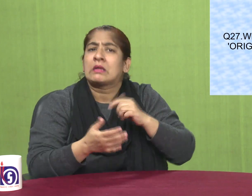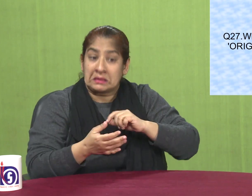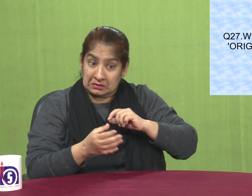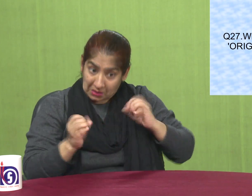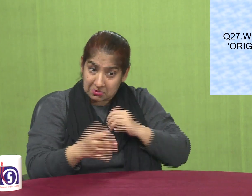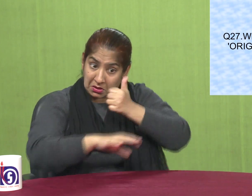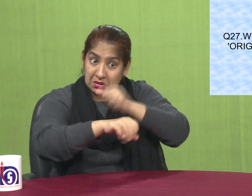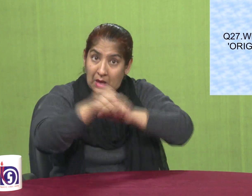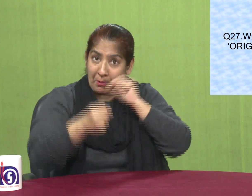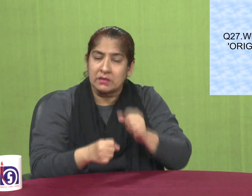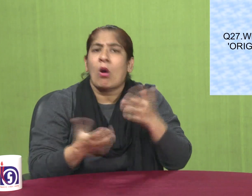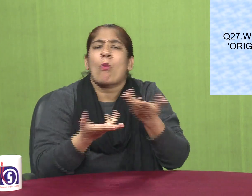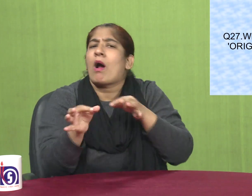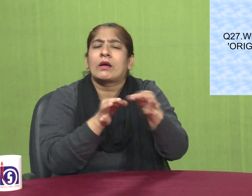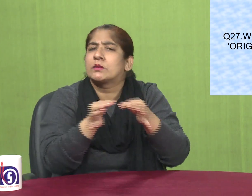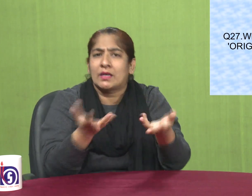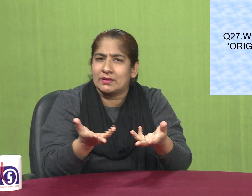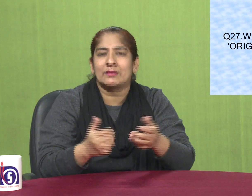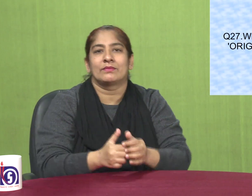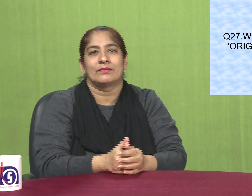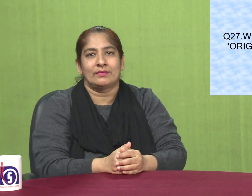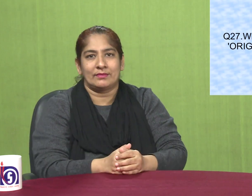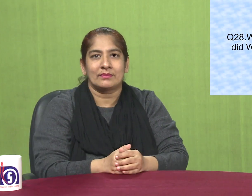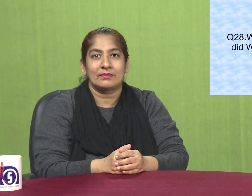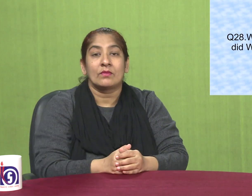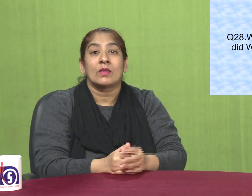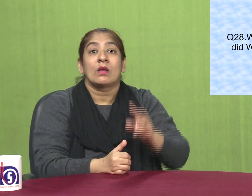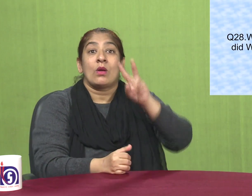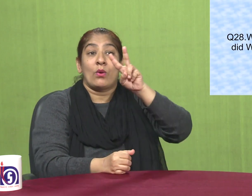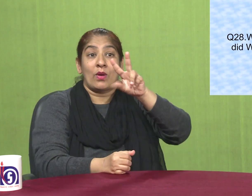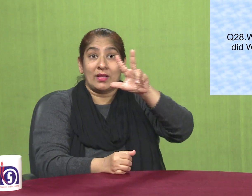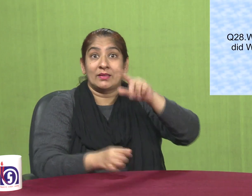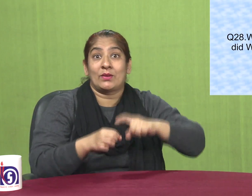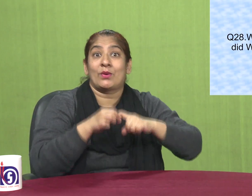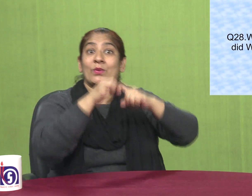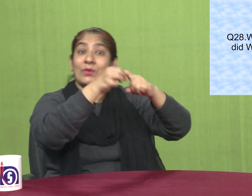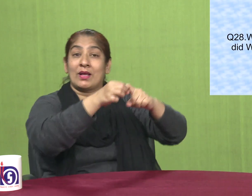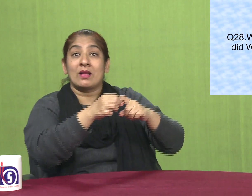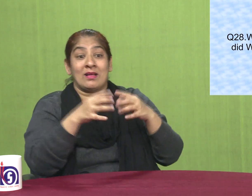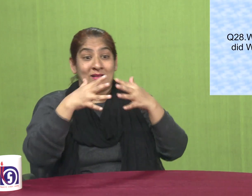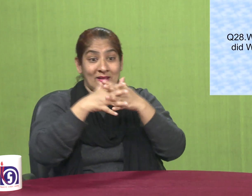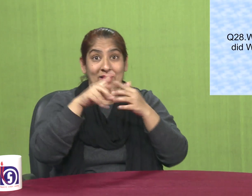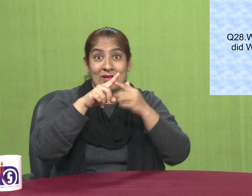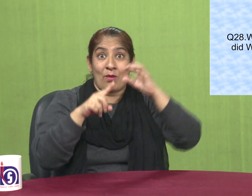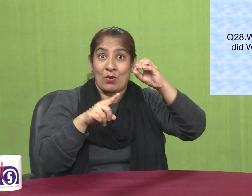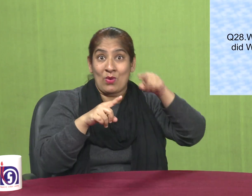question number 28 which